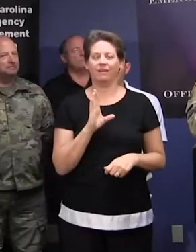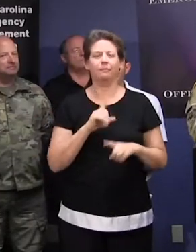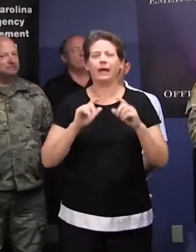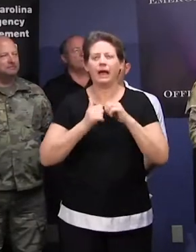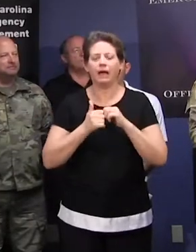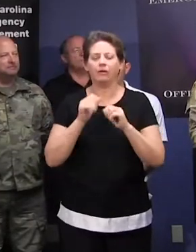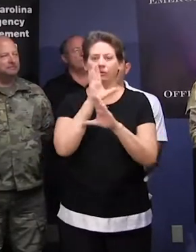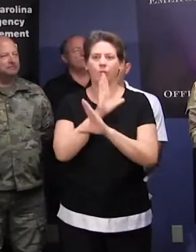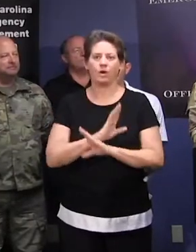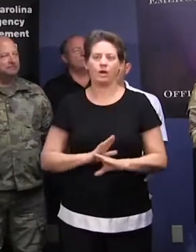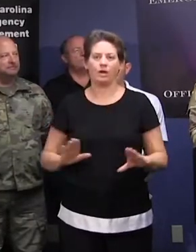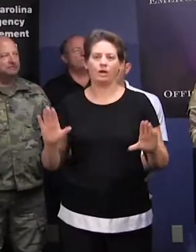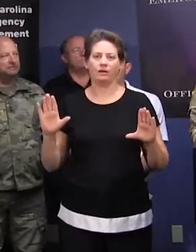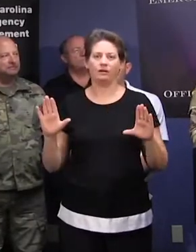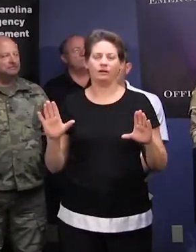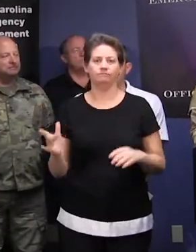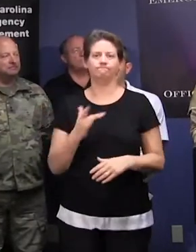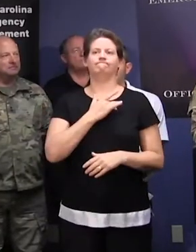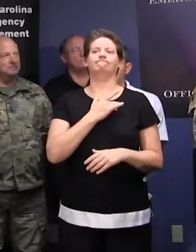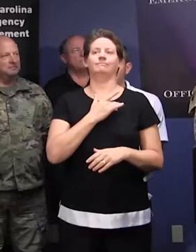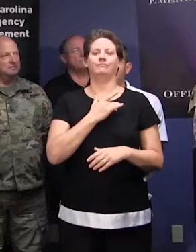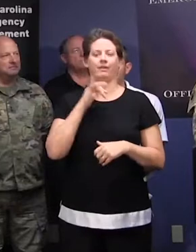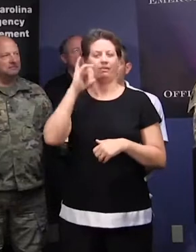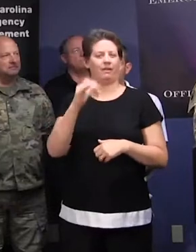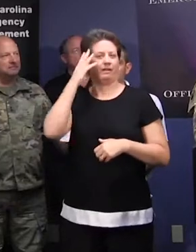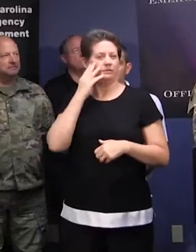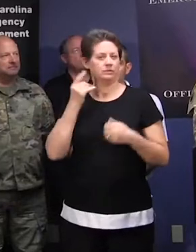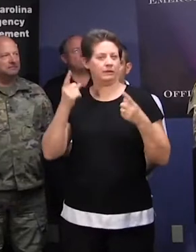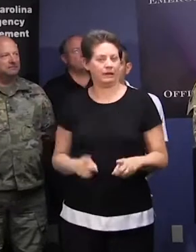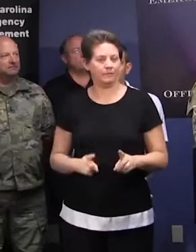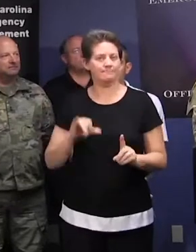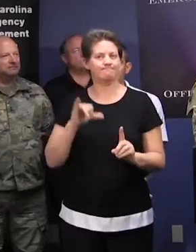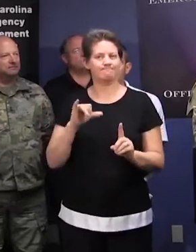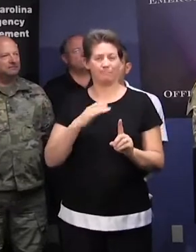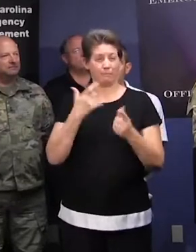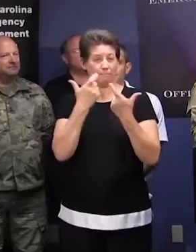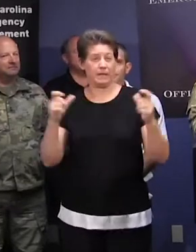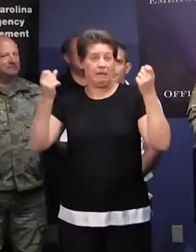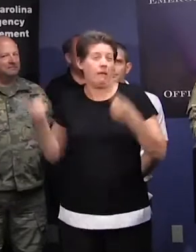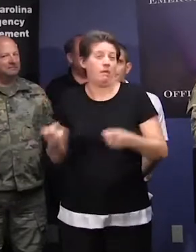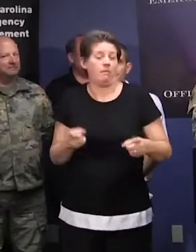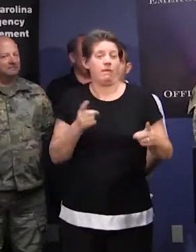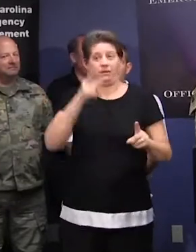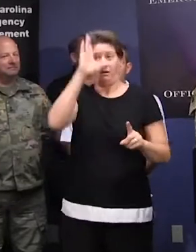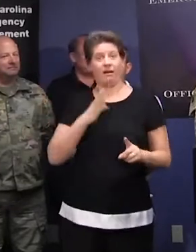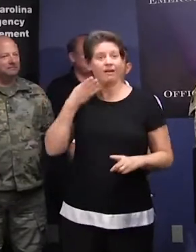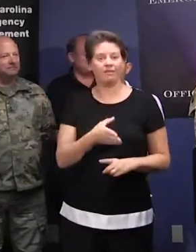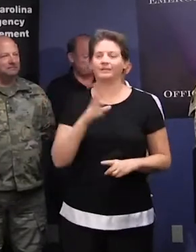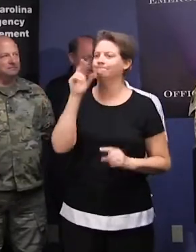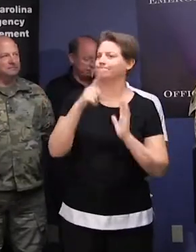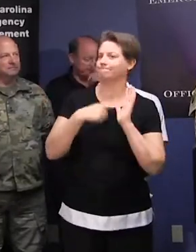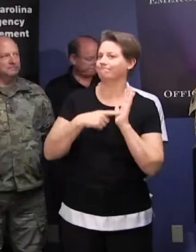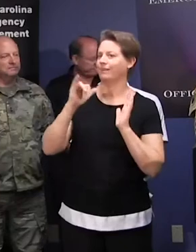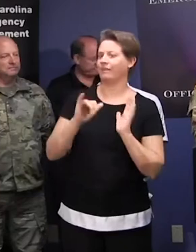voice. And it's in that time Elijah realizes that God's not always into big things in life. A lot of times he's in the small things we